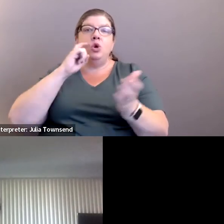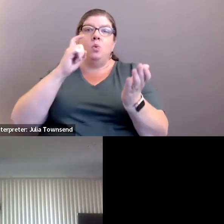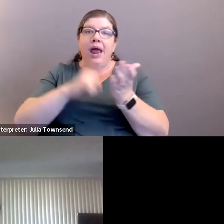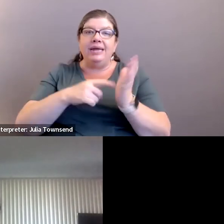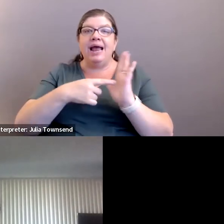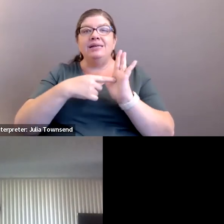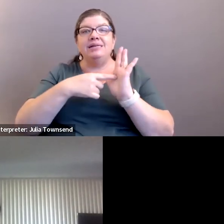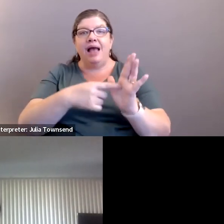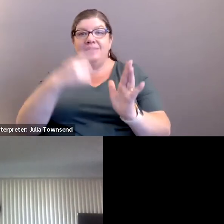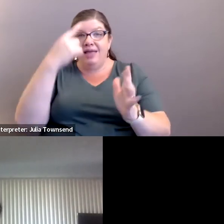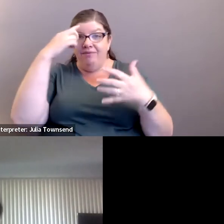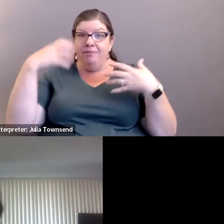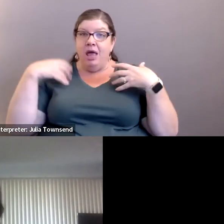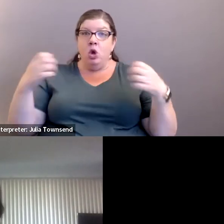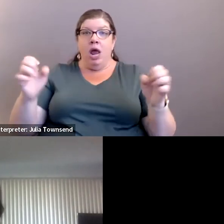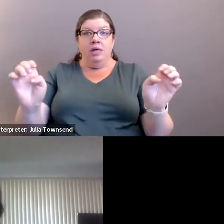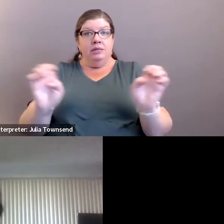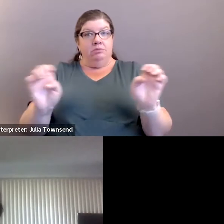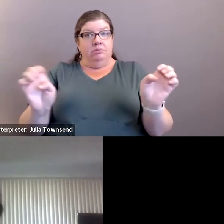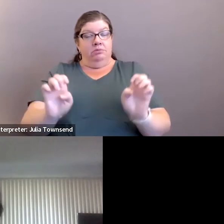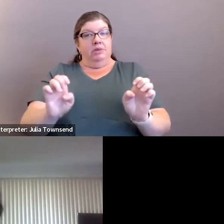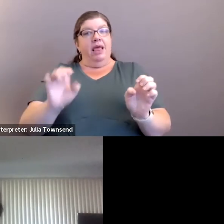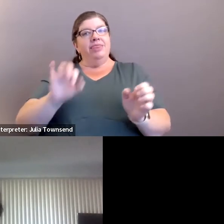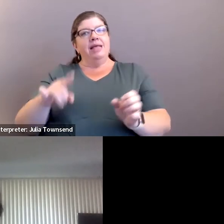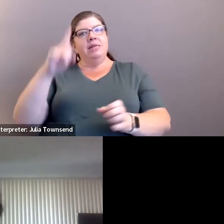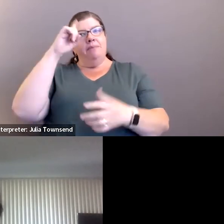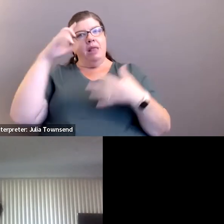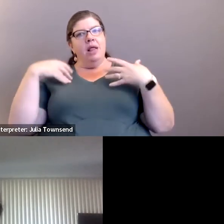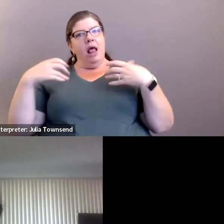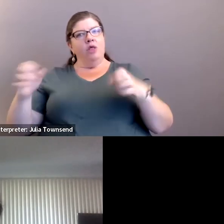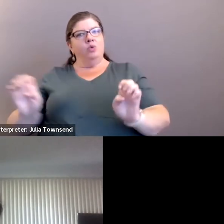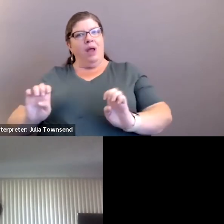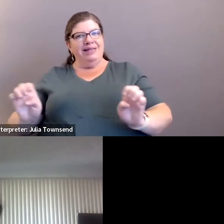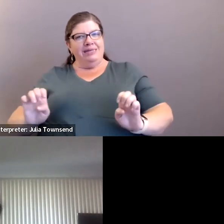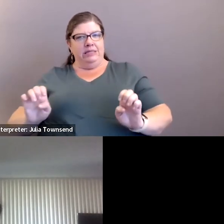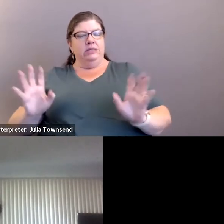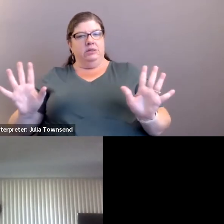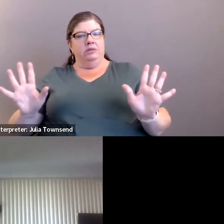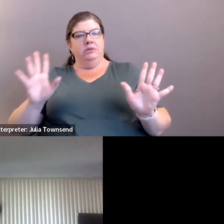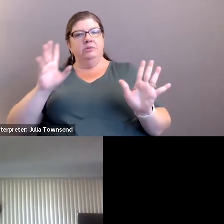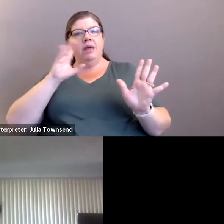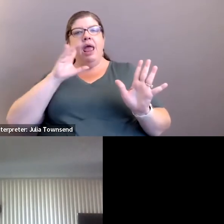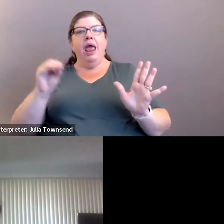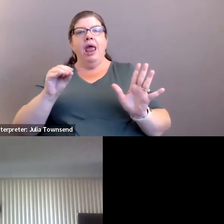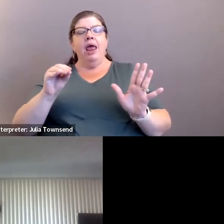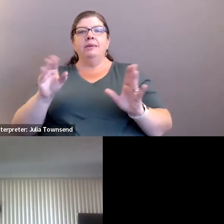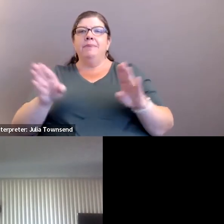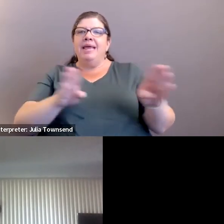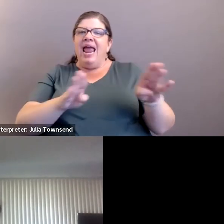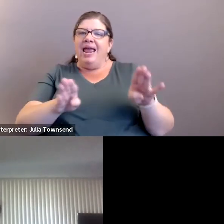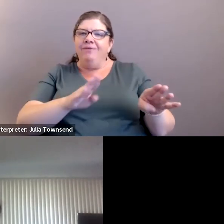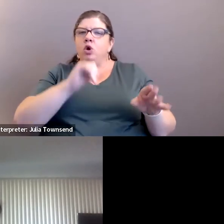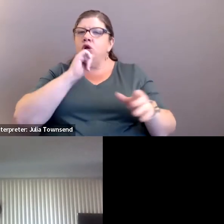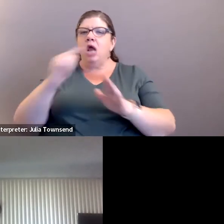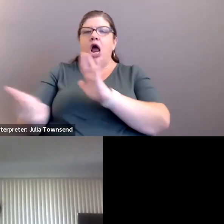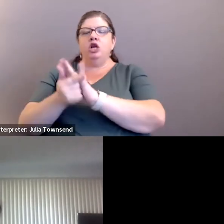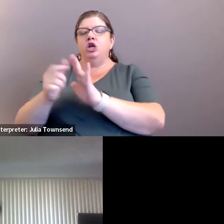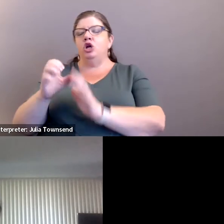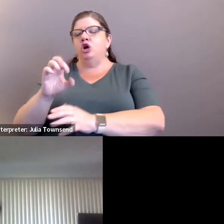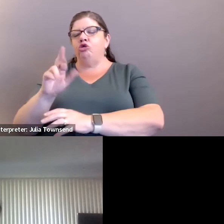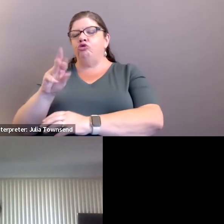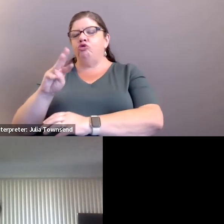of mental health crises as signs of mental health crises. And like you said, as, as, as behavior and not crimes.